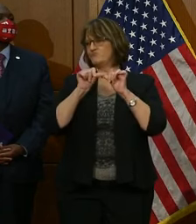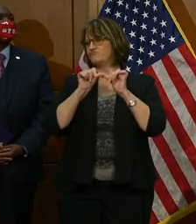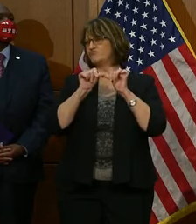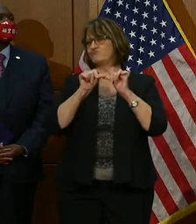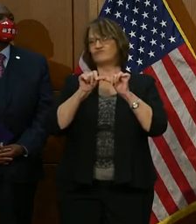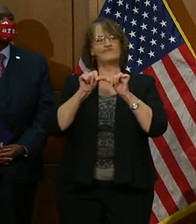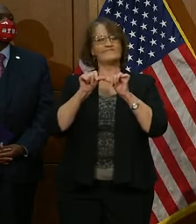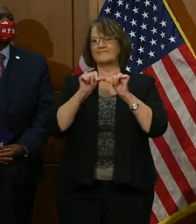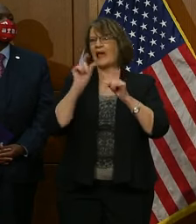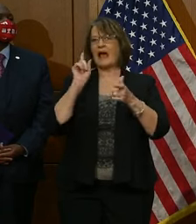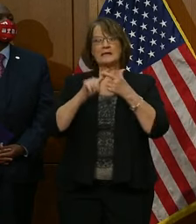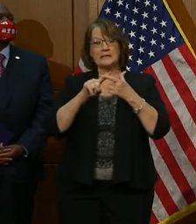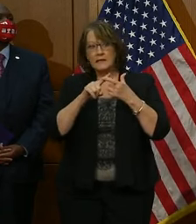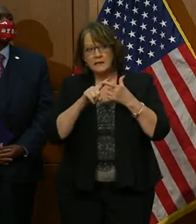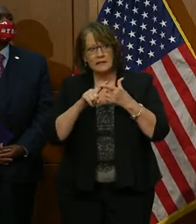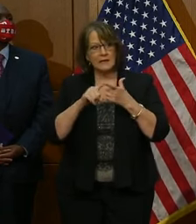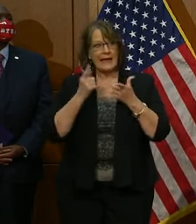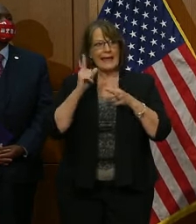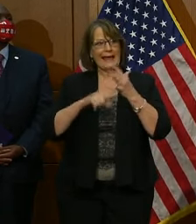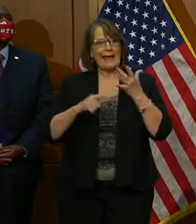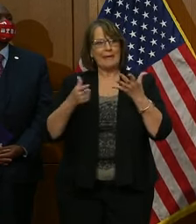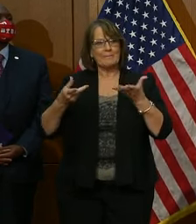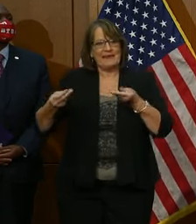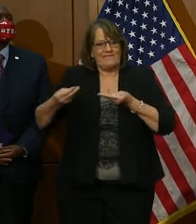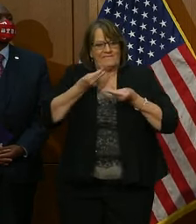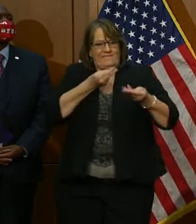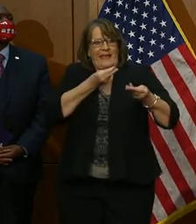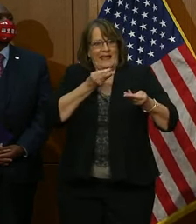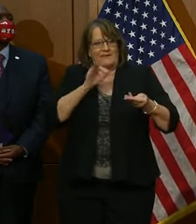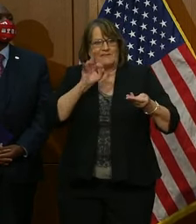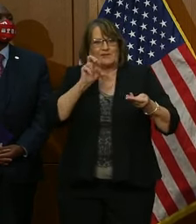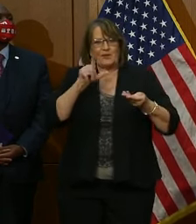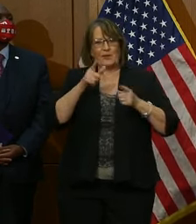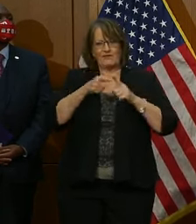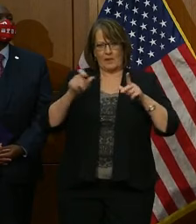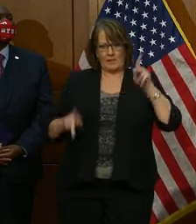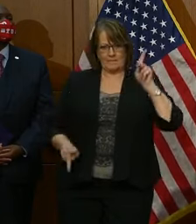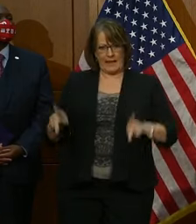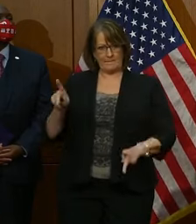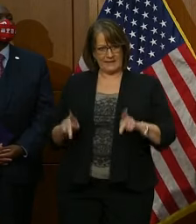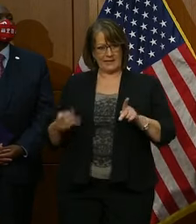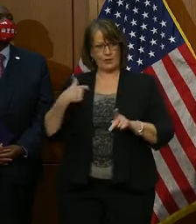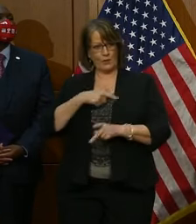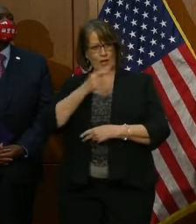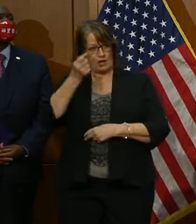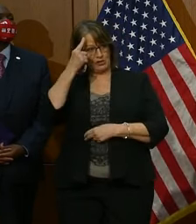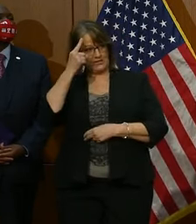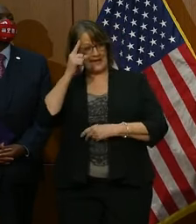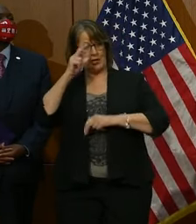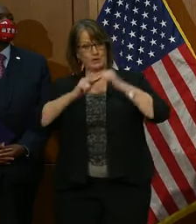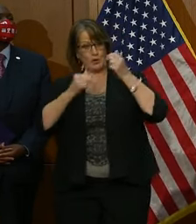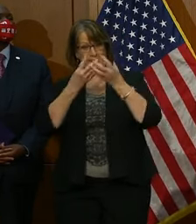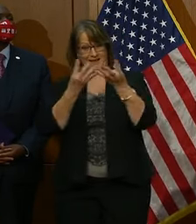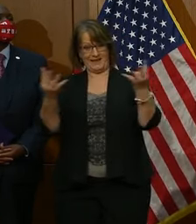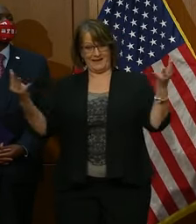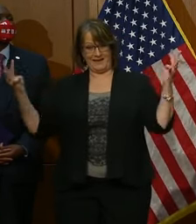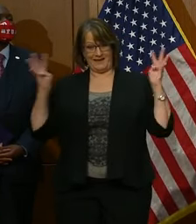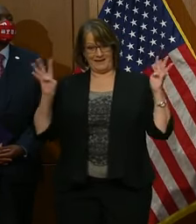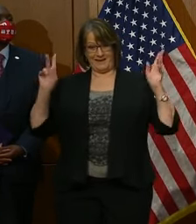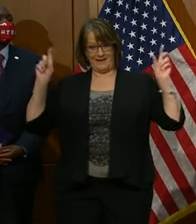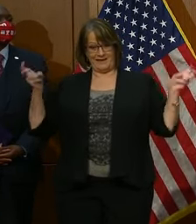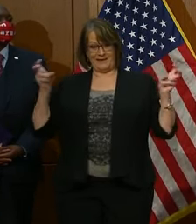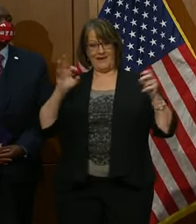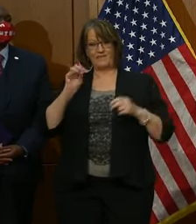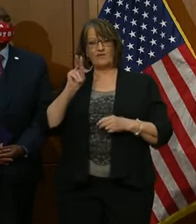longer find fuel among the population. We further understand that to build a fortress to prevent this